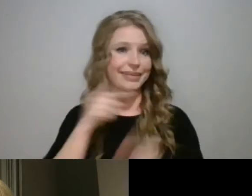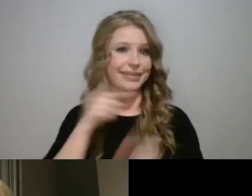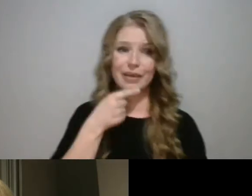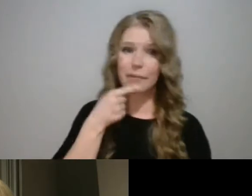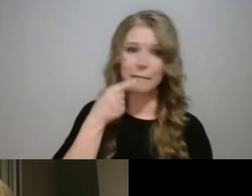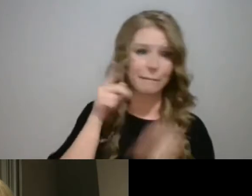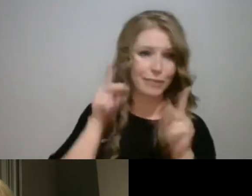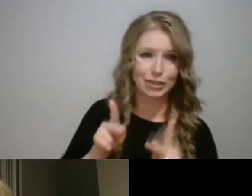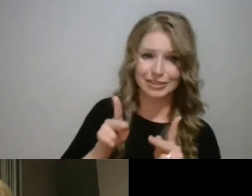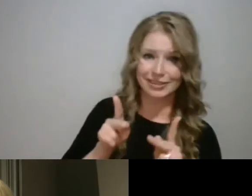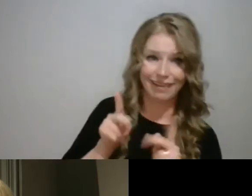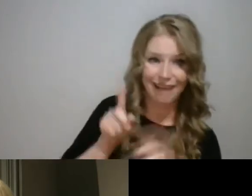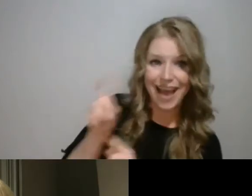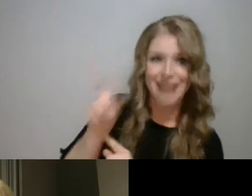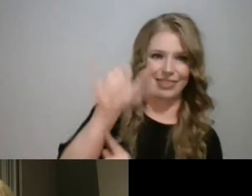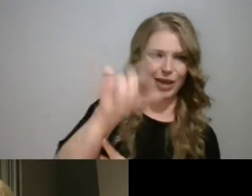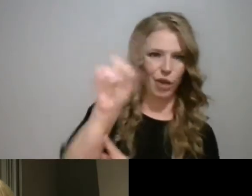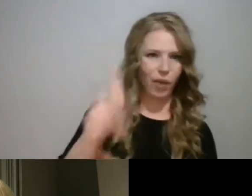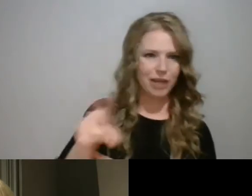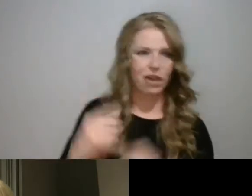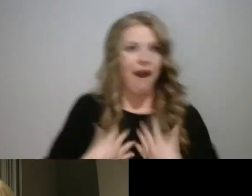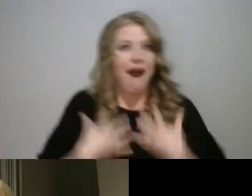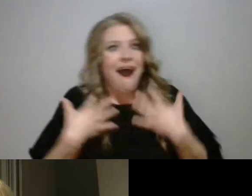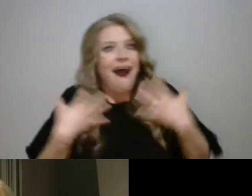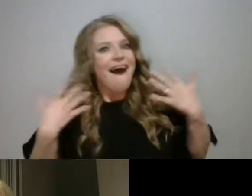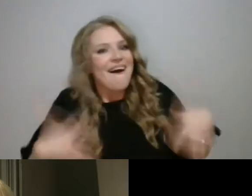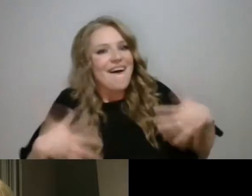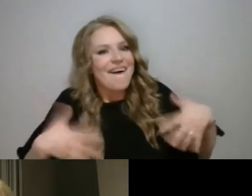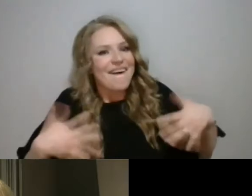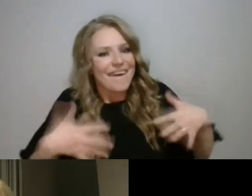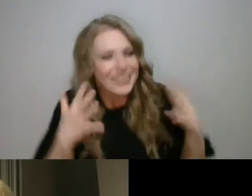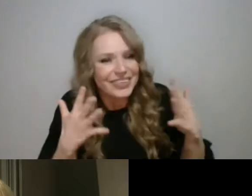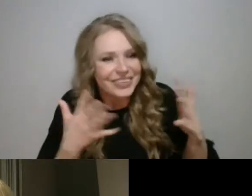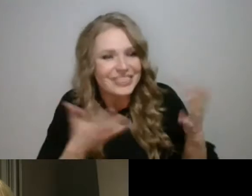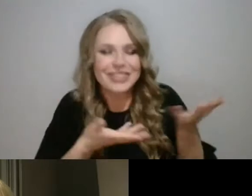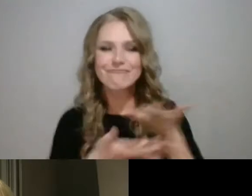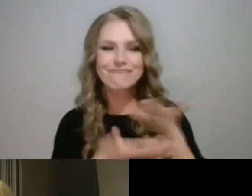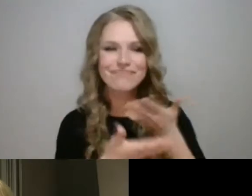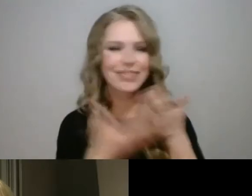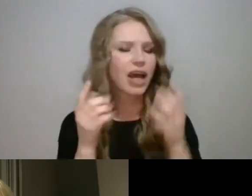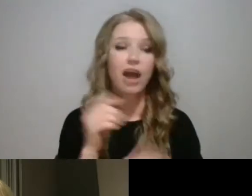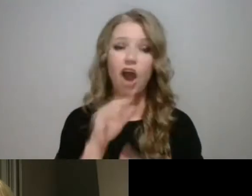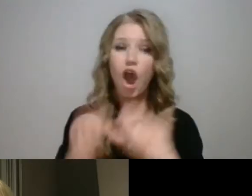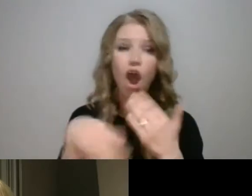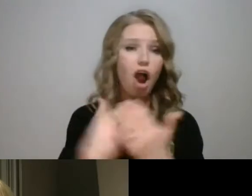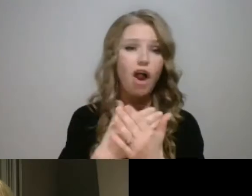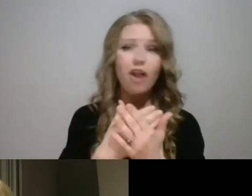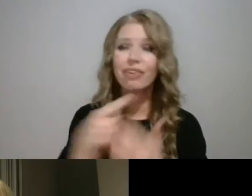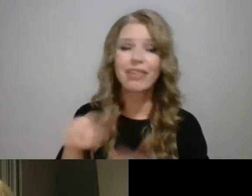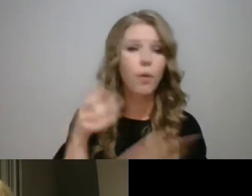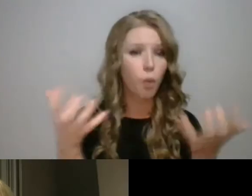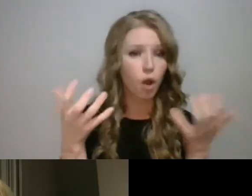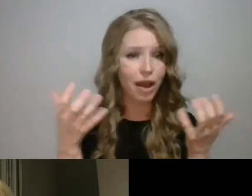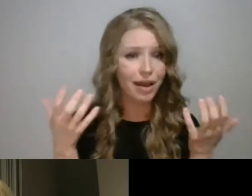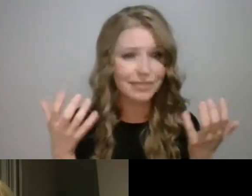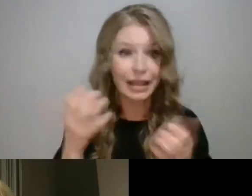It's a really exciting and very emotional moment when someone tries to communicate with us.